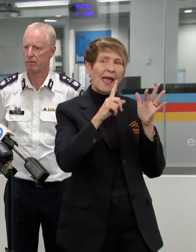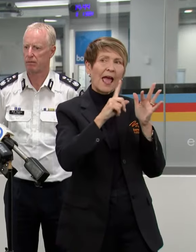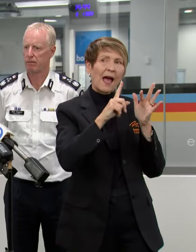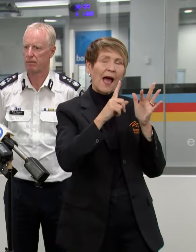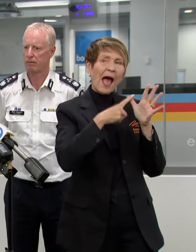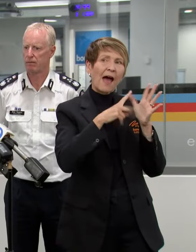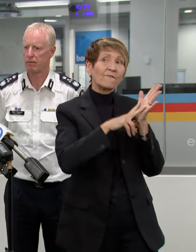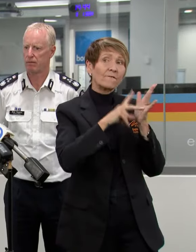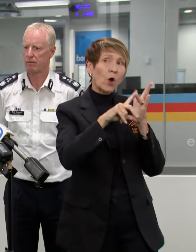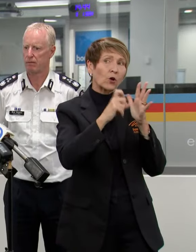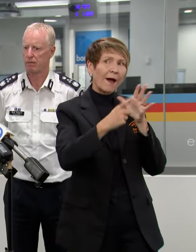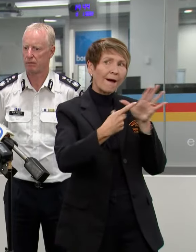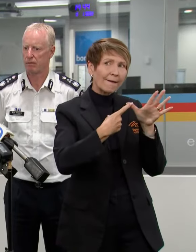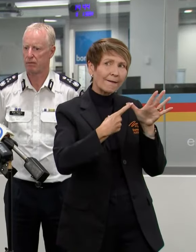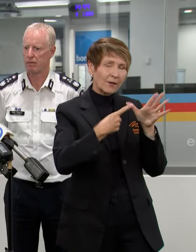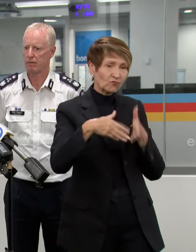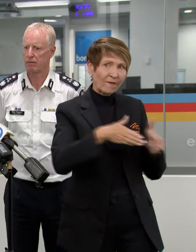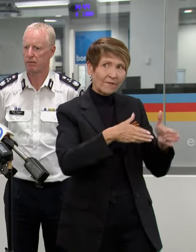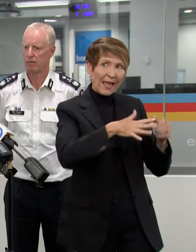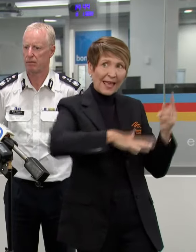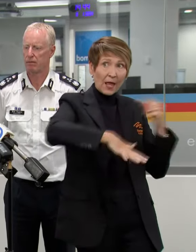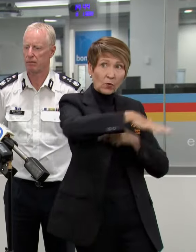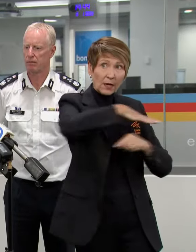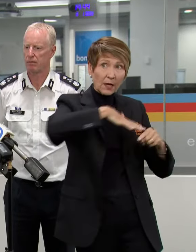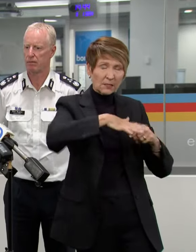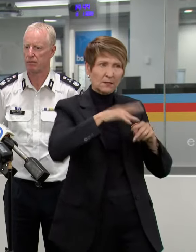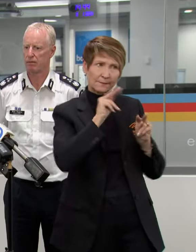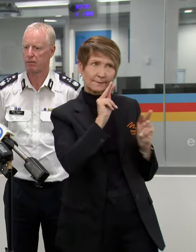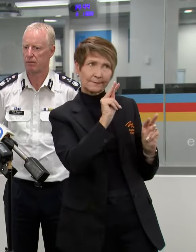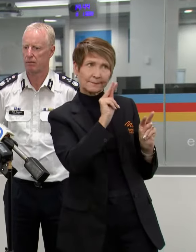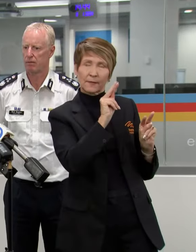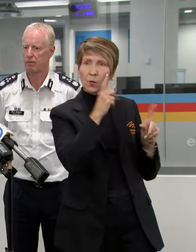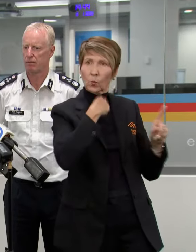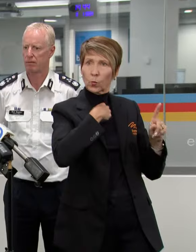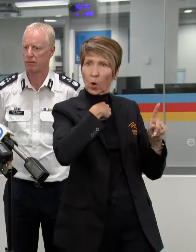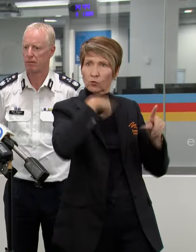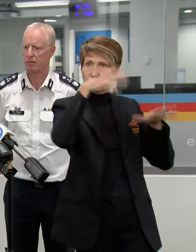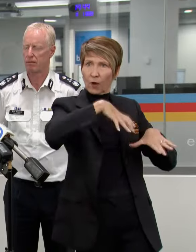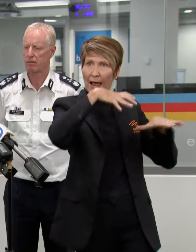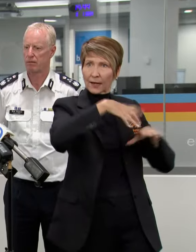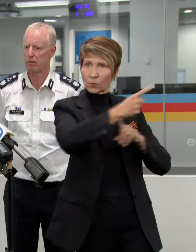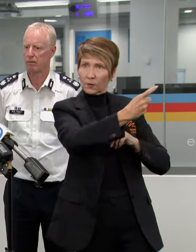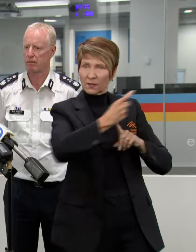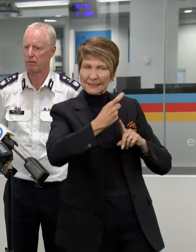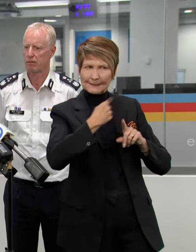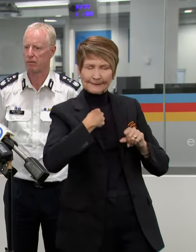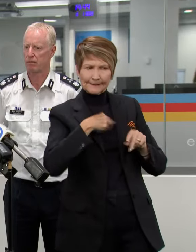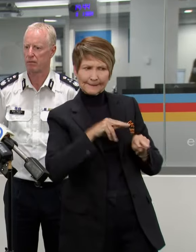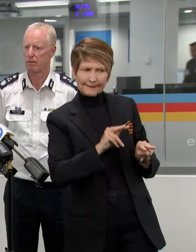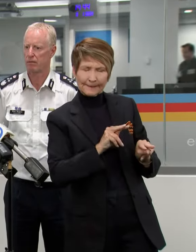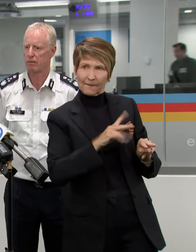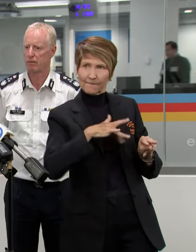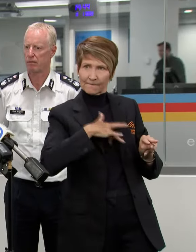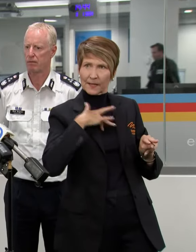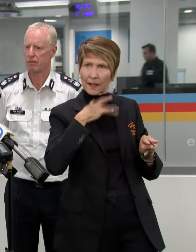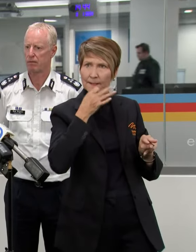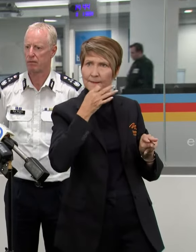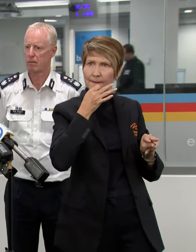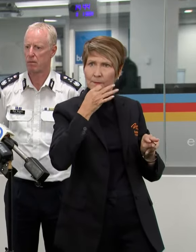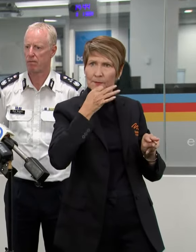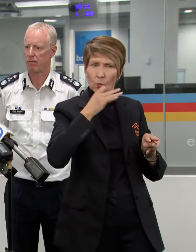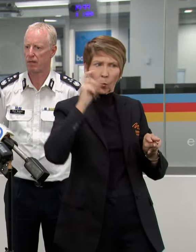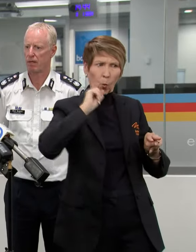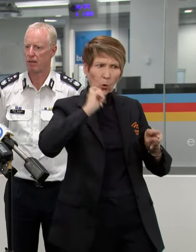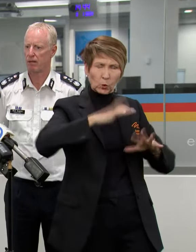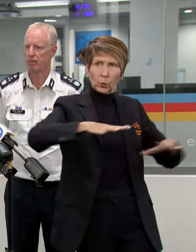systems. And in those communities with rainfall that we've just seen, we can expect to see minor flooding being